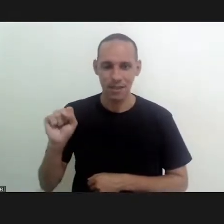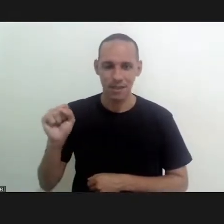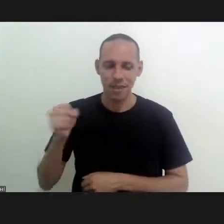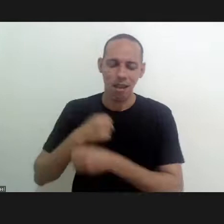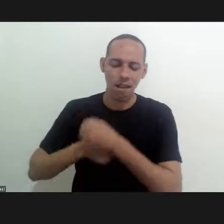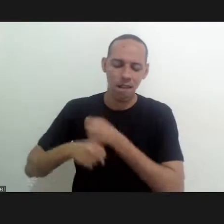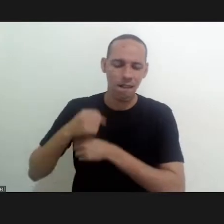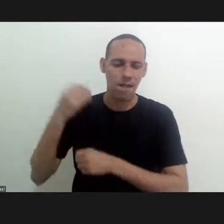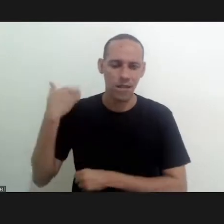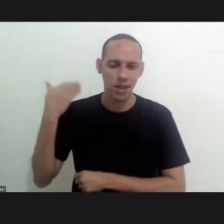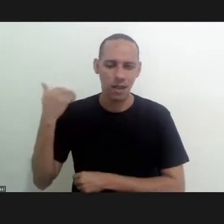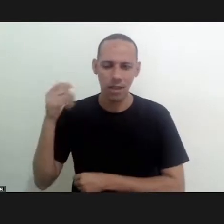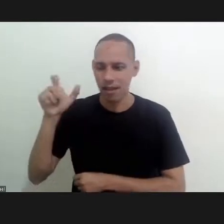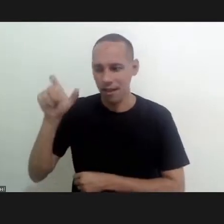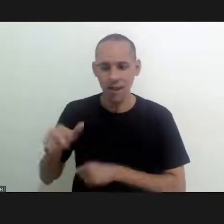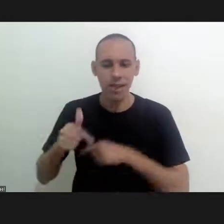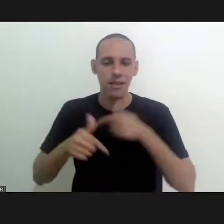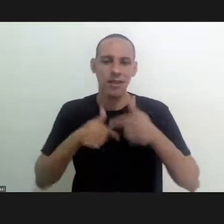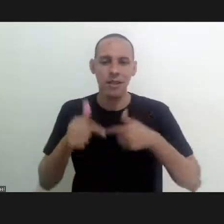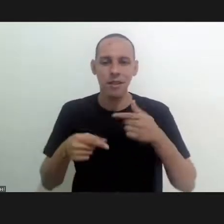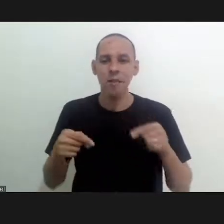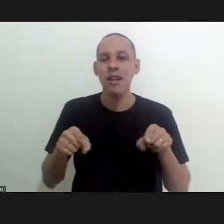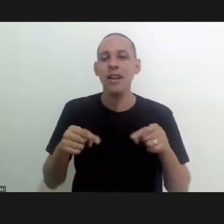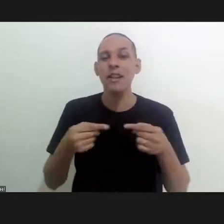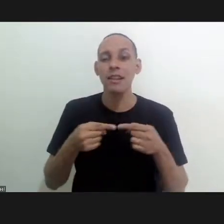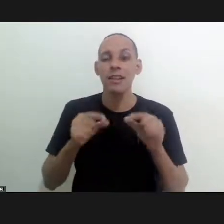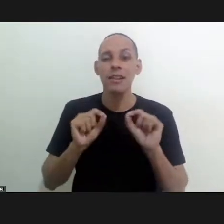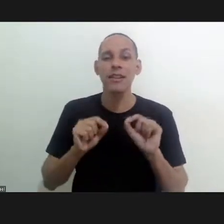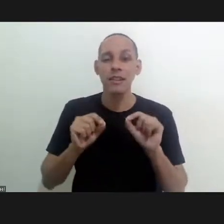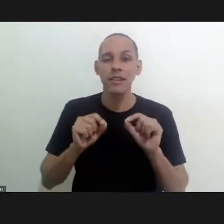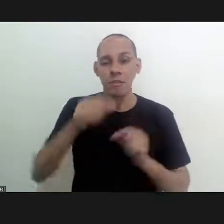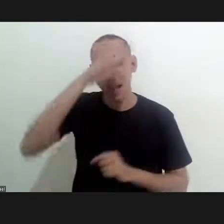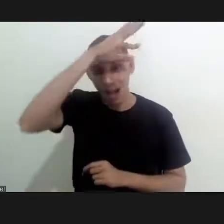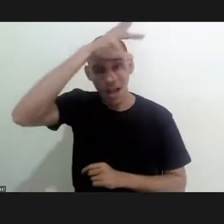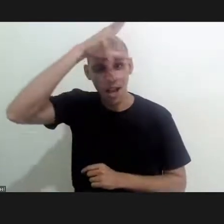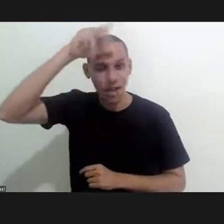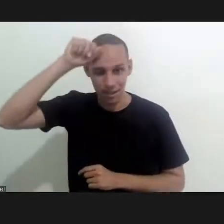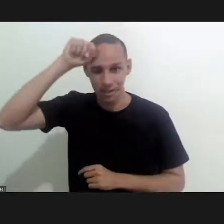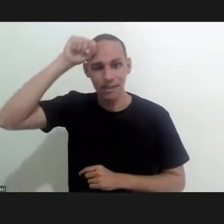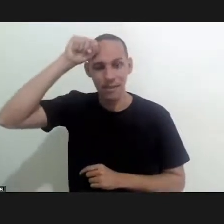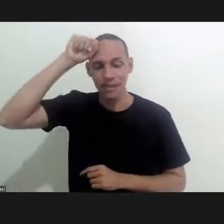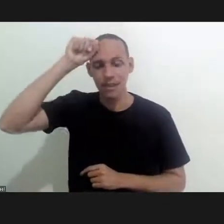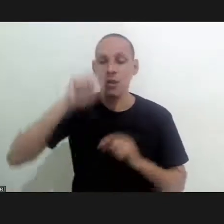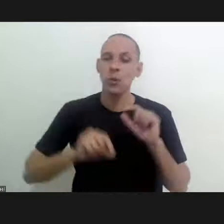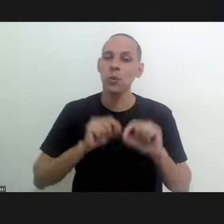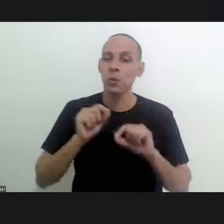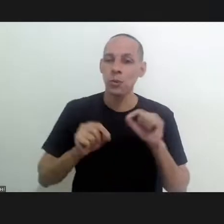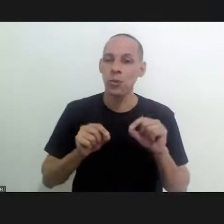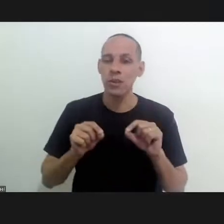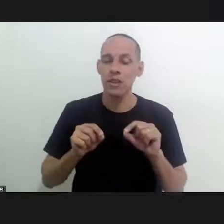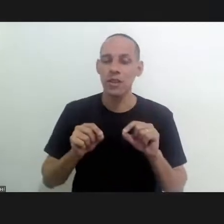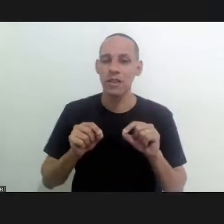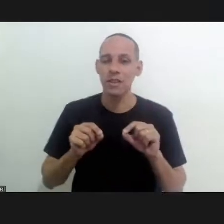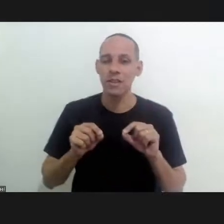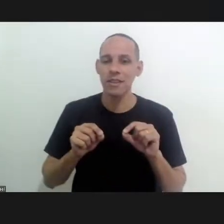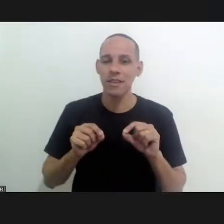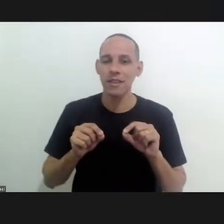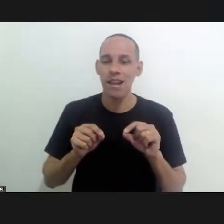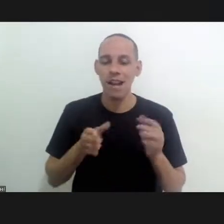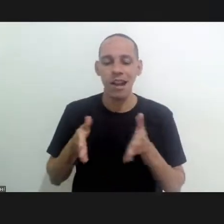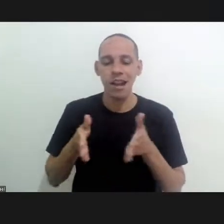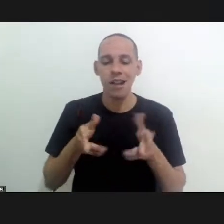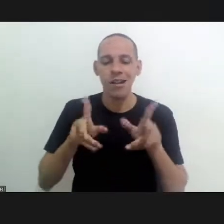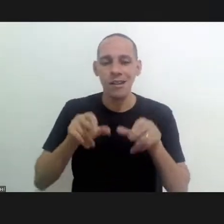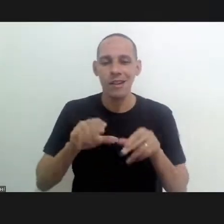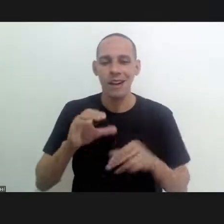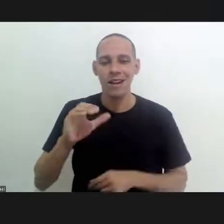two years he did many activities and many different papers in the amazon doing uh what